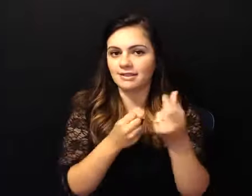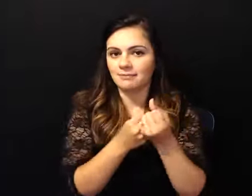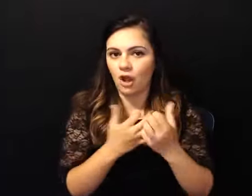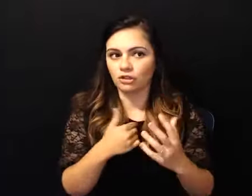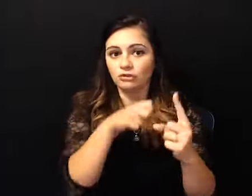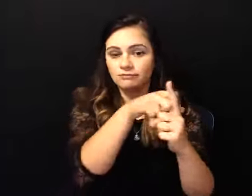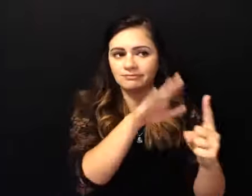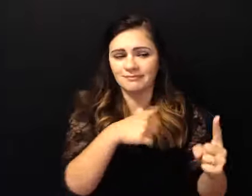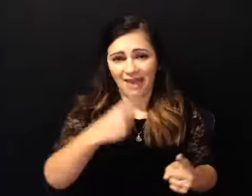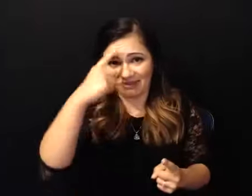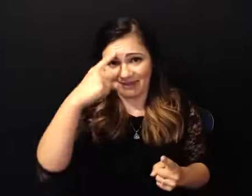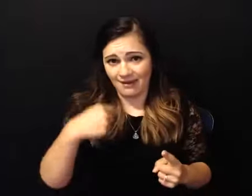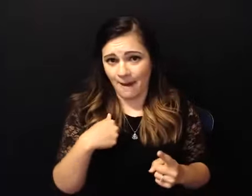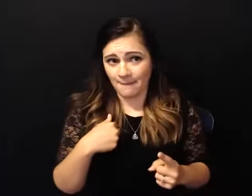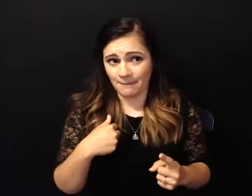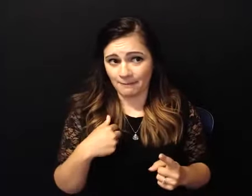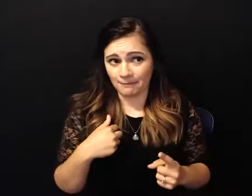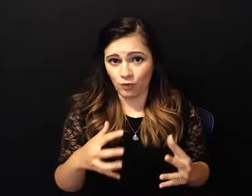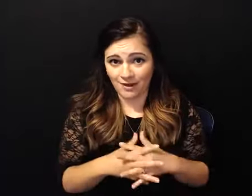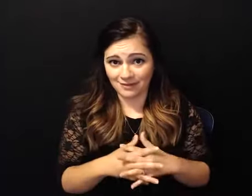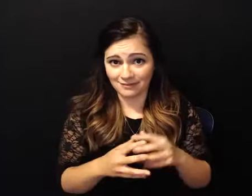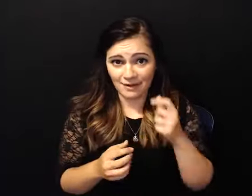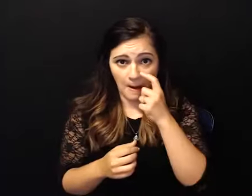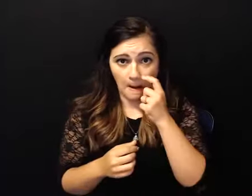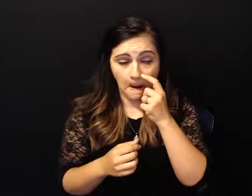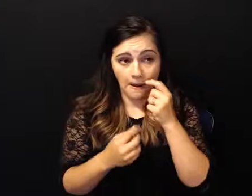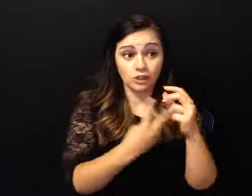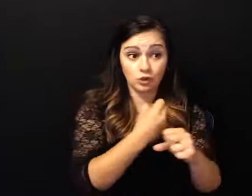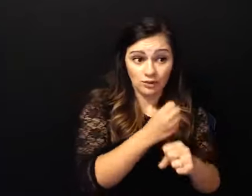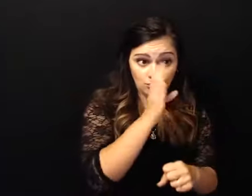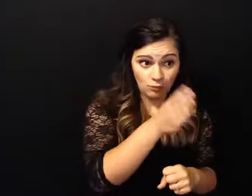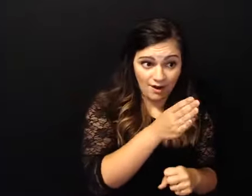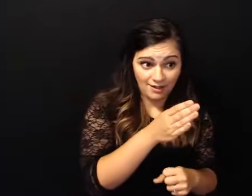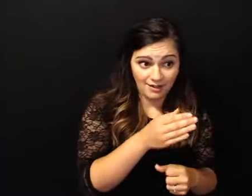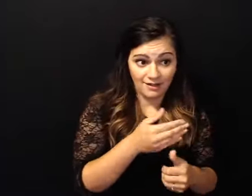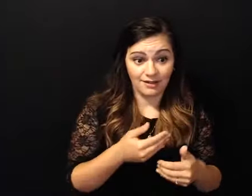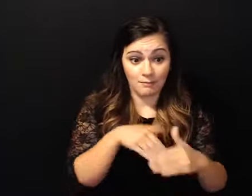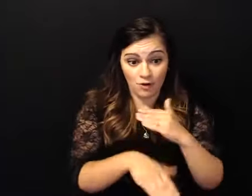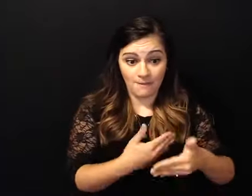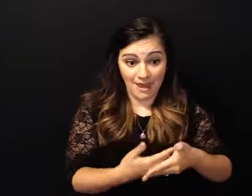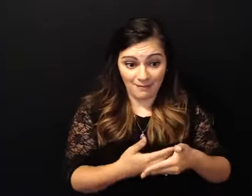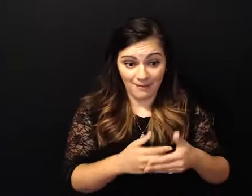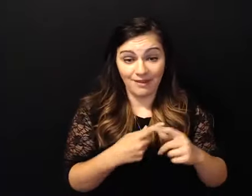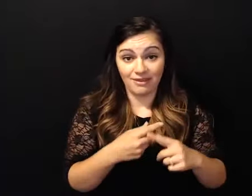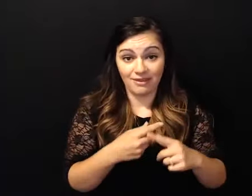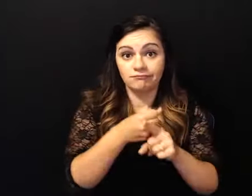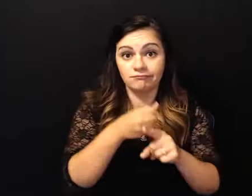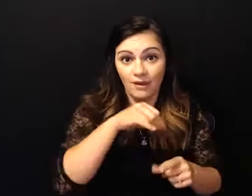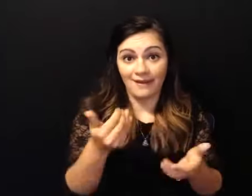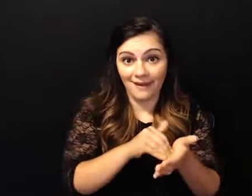two years sobriety baby drink two years sobriety baby drink two years sobriety and i'm pregnant and i'm just crying and she's like good because you're the 10 minute speaker